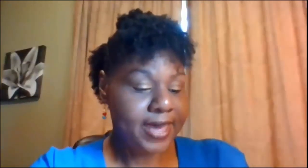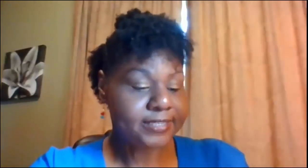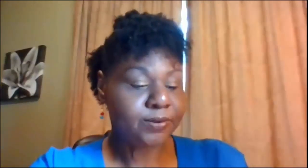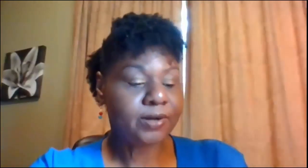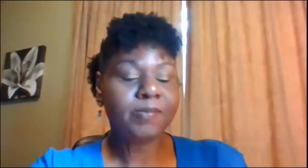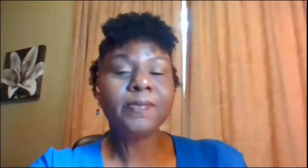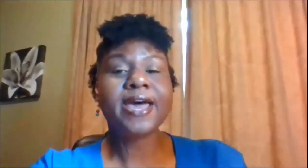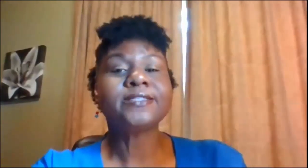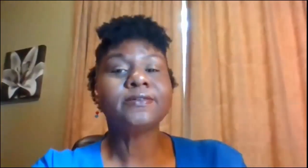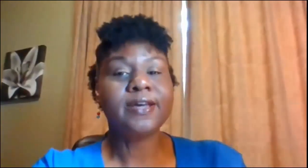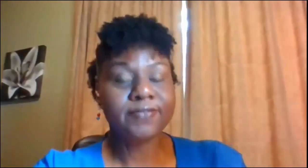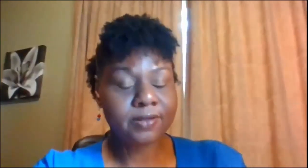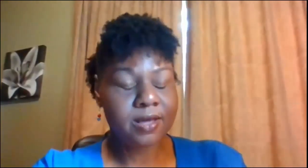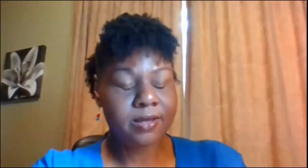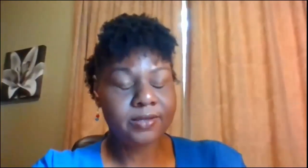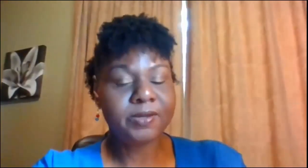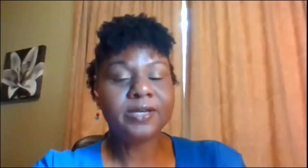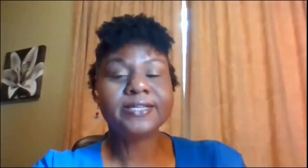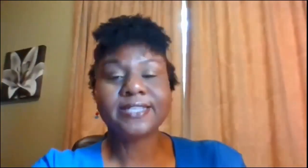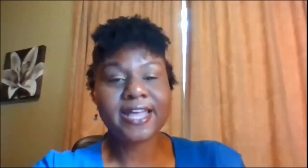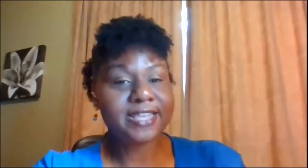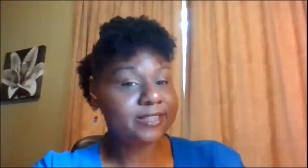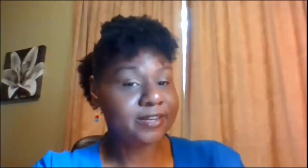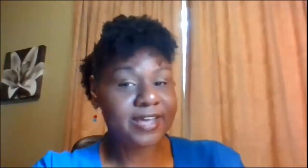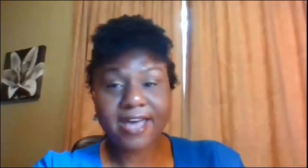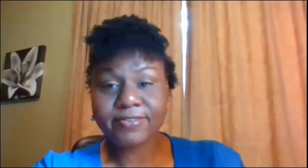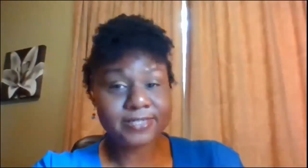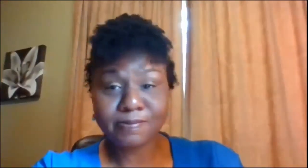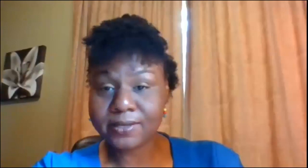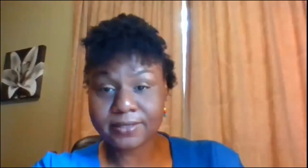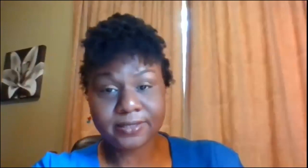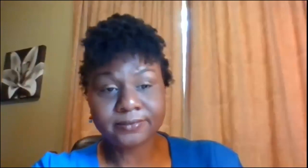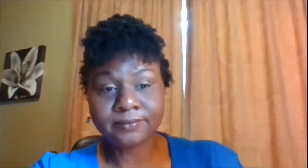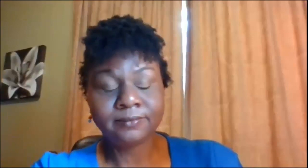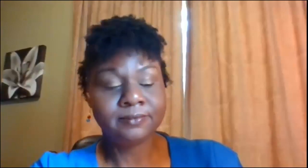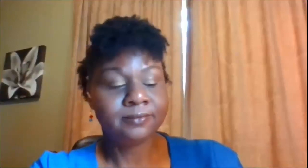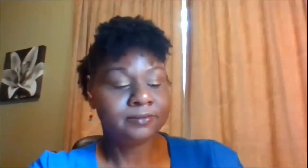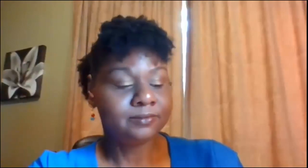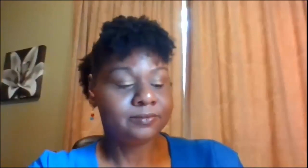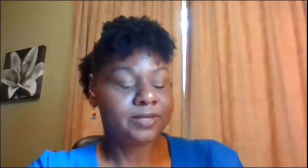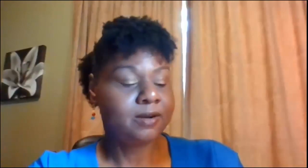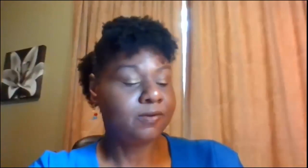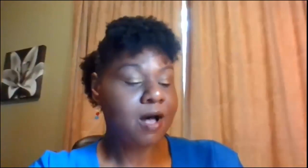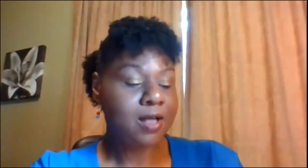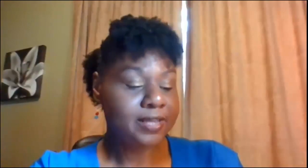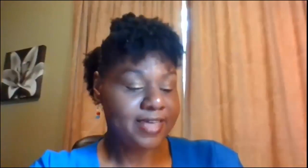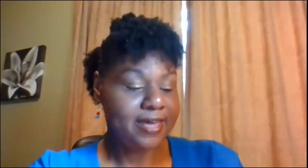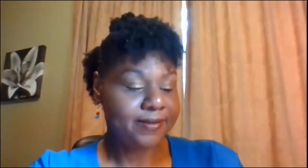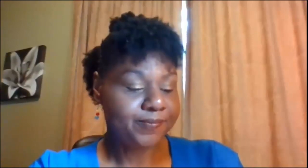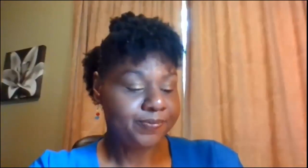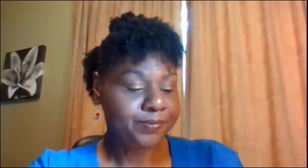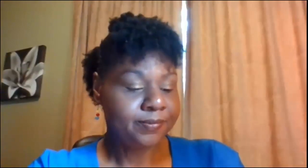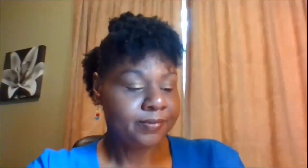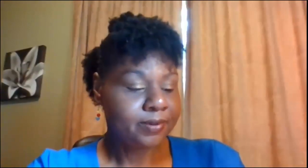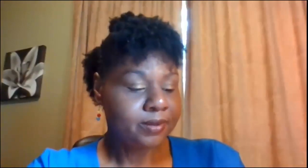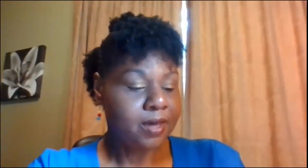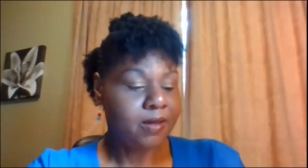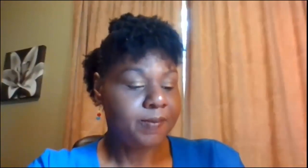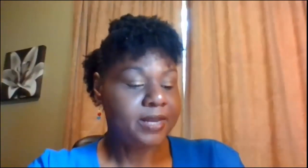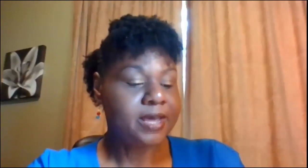so we want to remember that so deaf community does not think that they have a disability they don't call it that and they